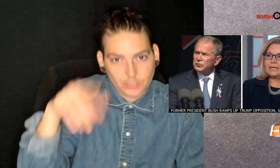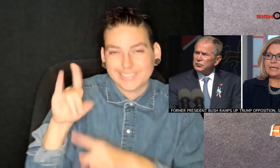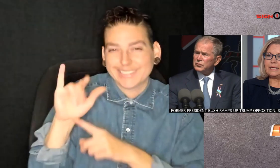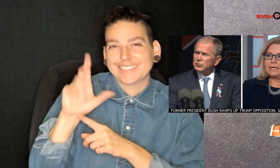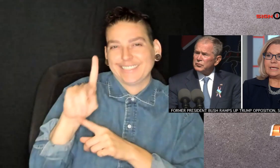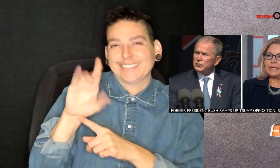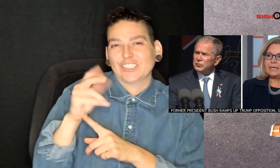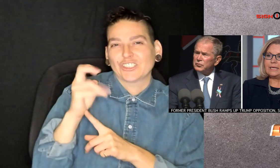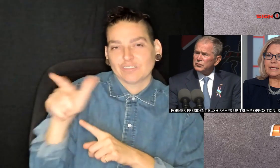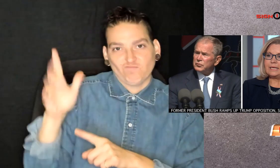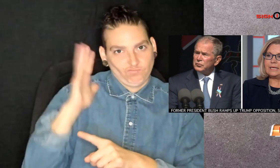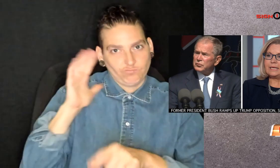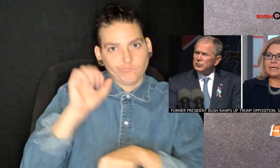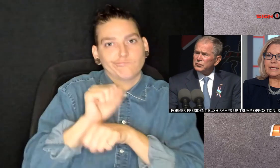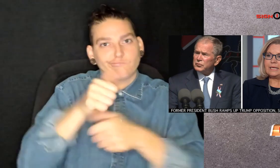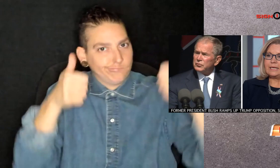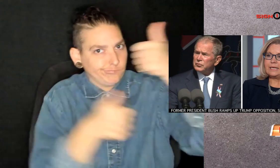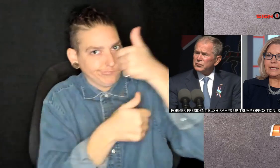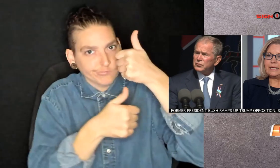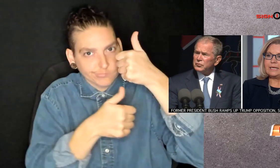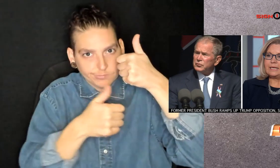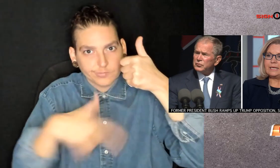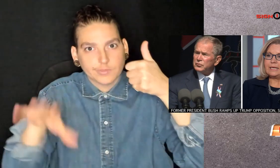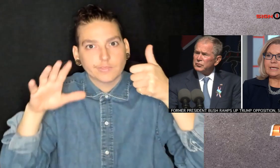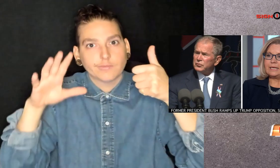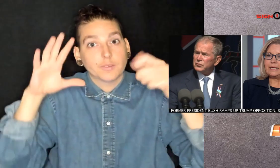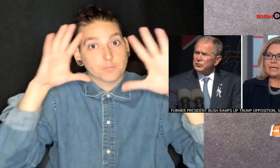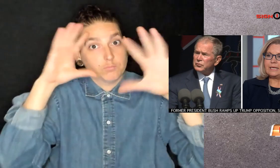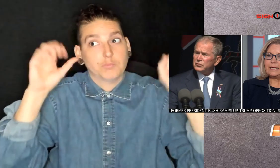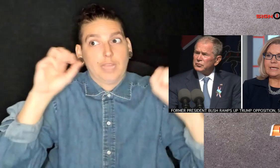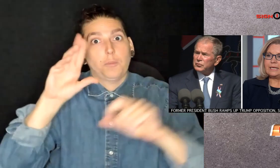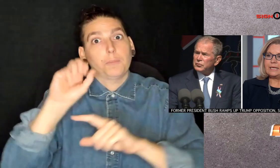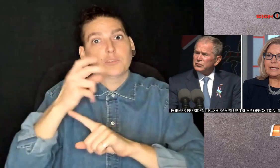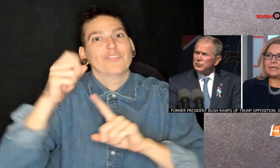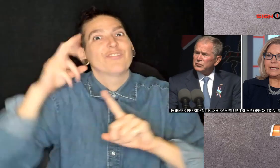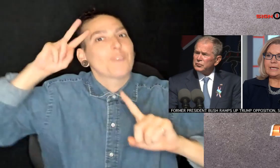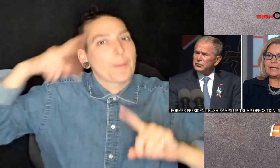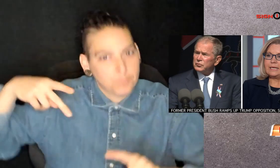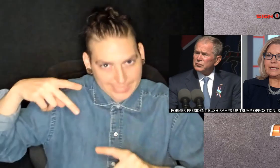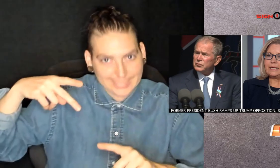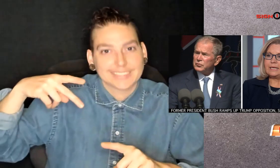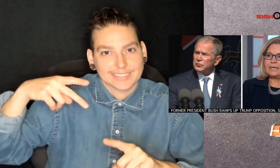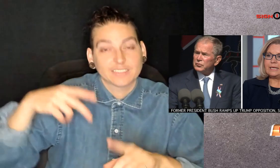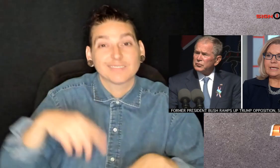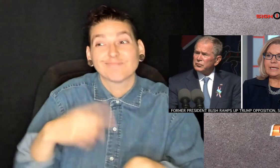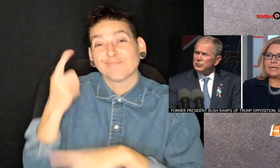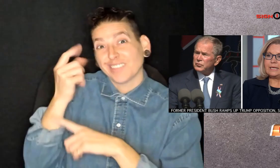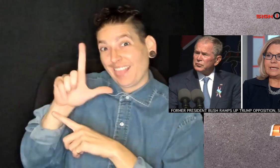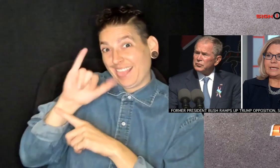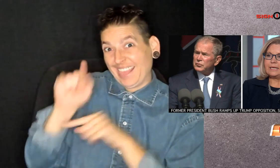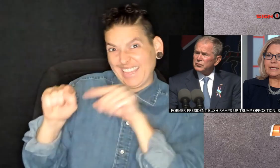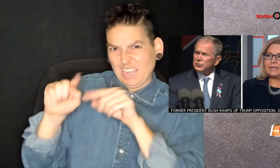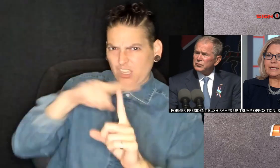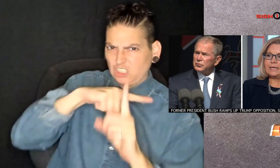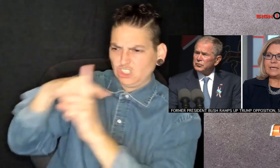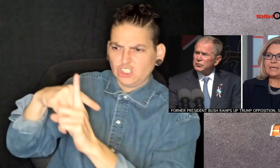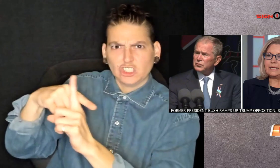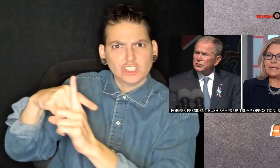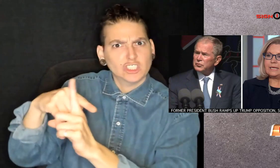Cheney's father, Dick Cheney, served as Bush's vice president. And she has been the target of